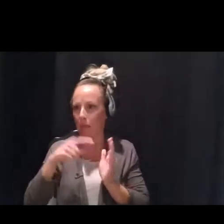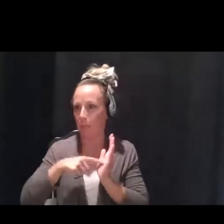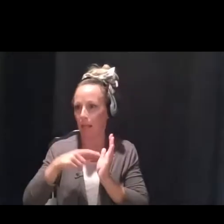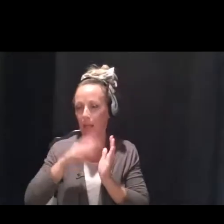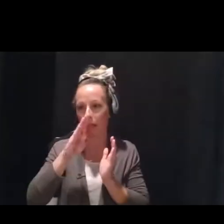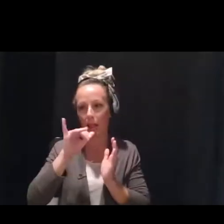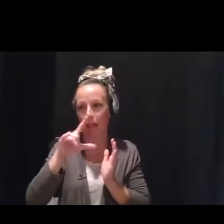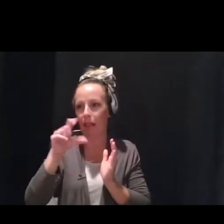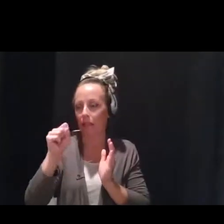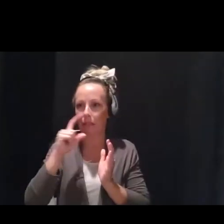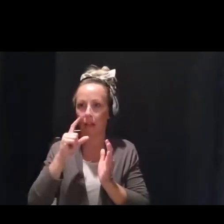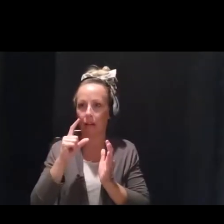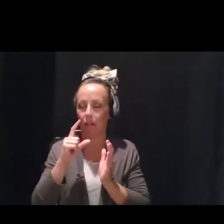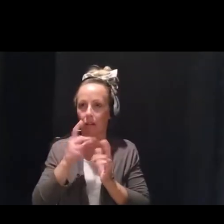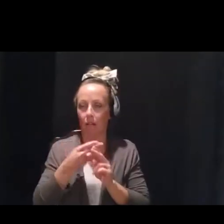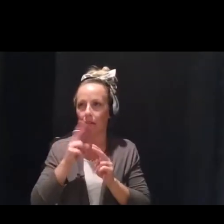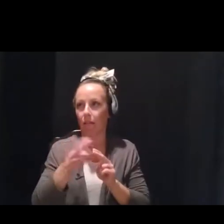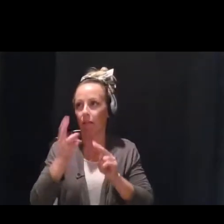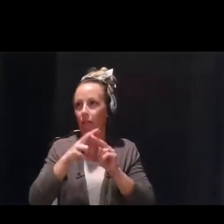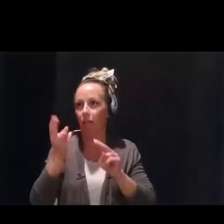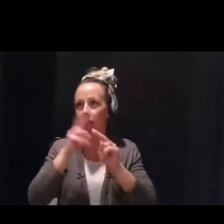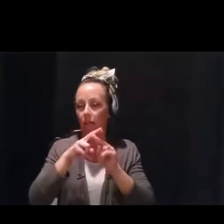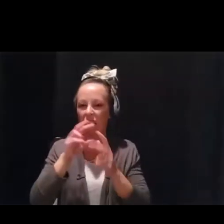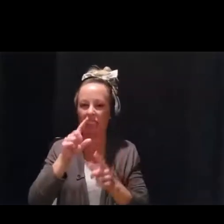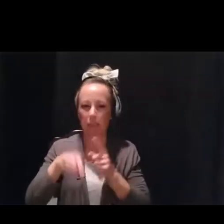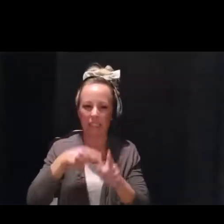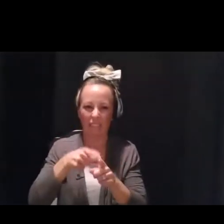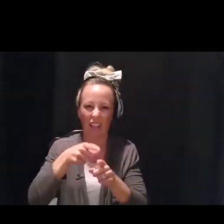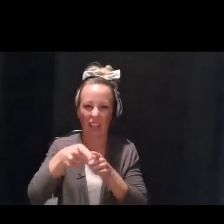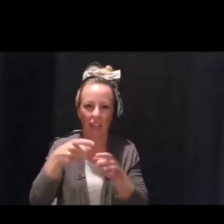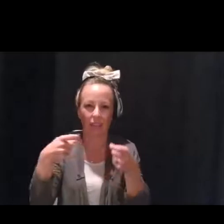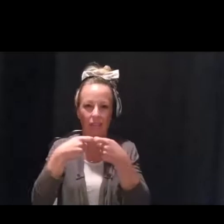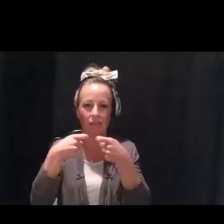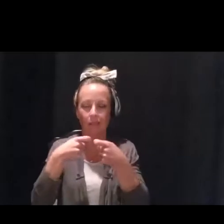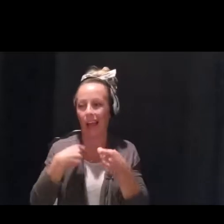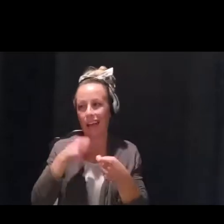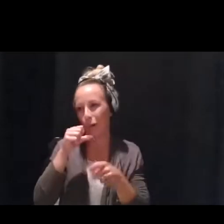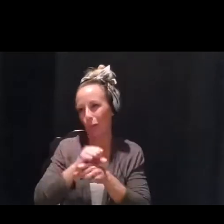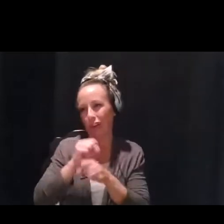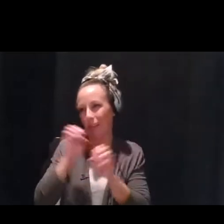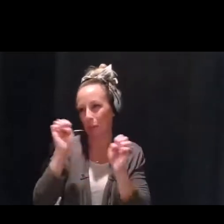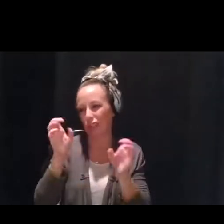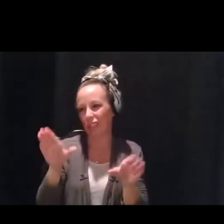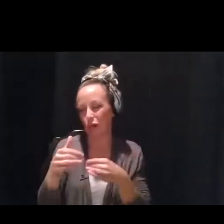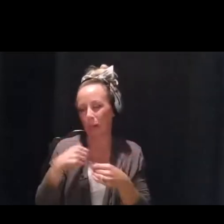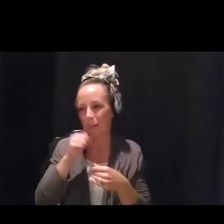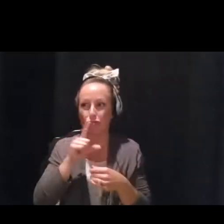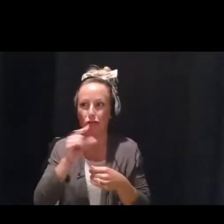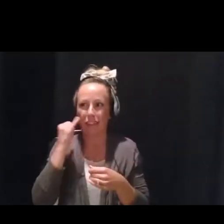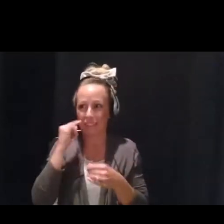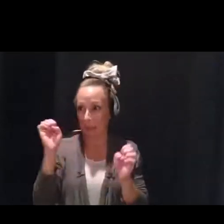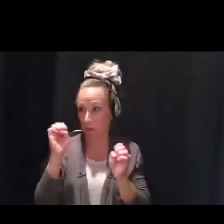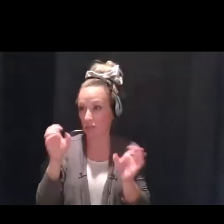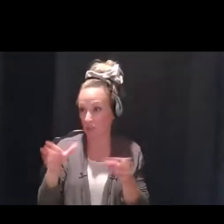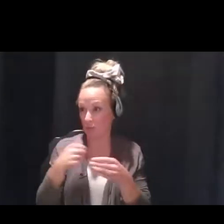to utilities in particular. Because I don't work in the emergency room, I can't really speak to that in particular.